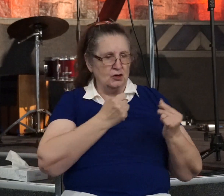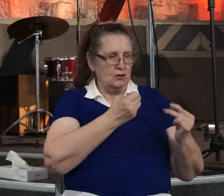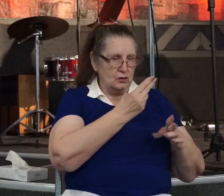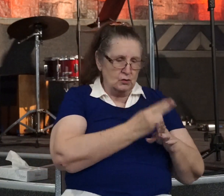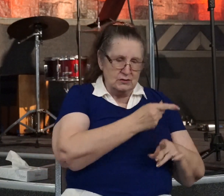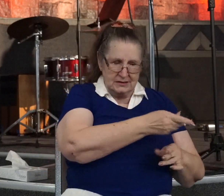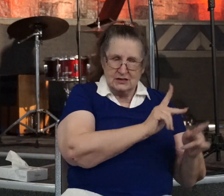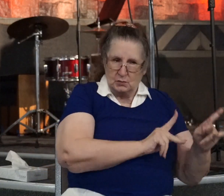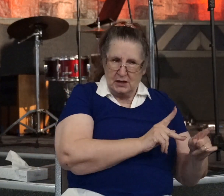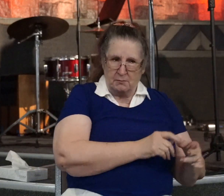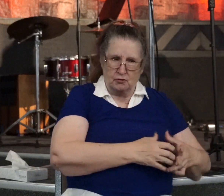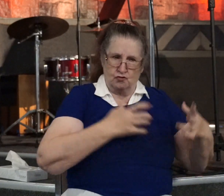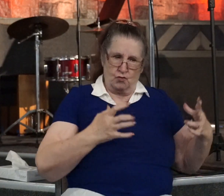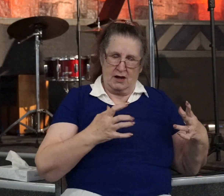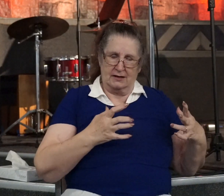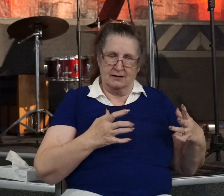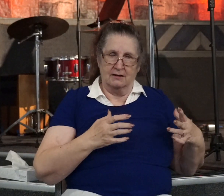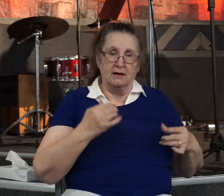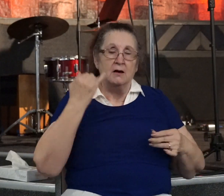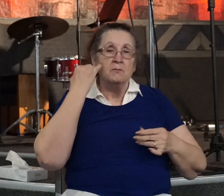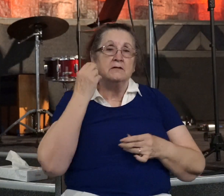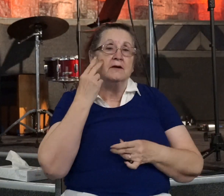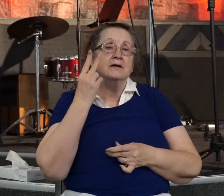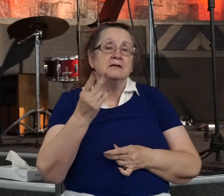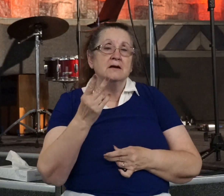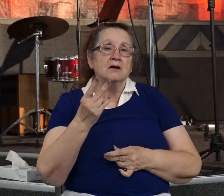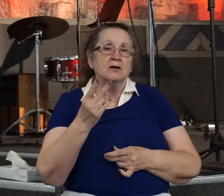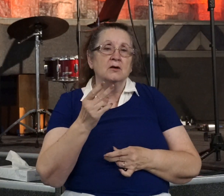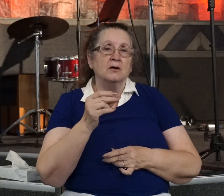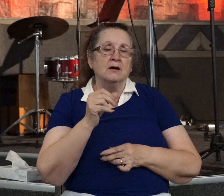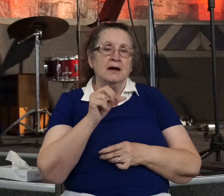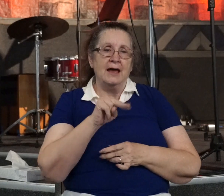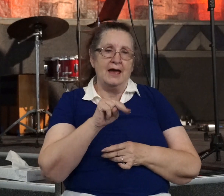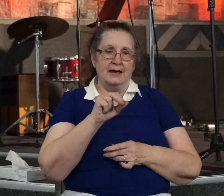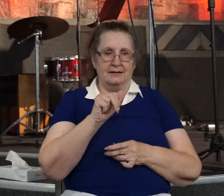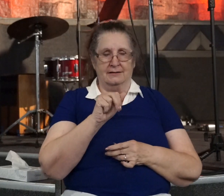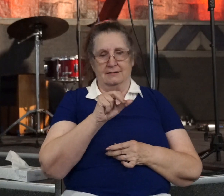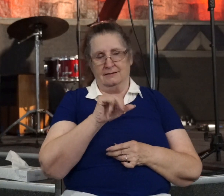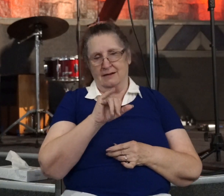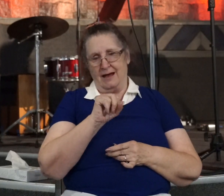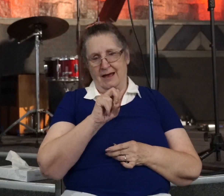but what if I told you that Ananias was used in just as an idea of a way